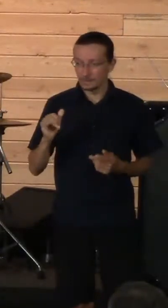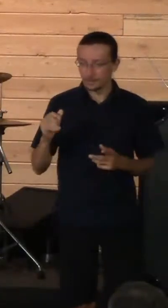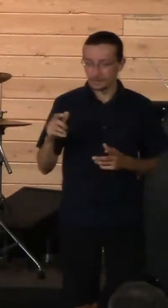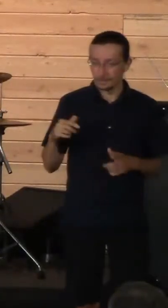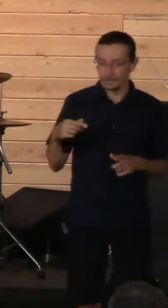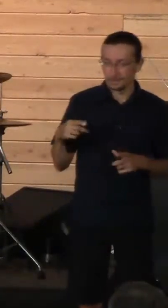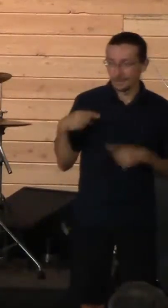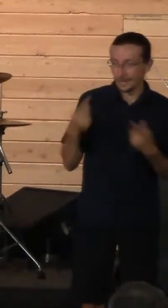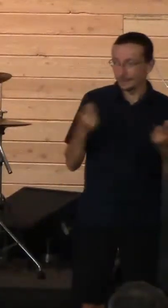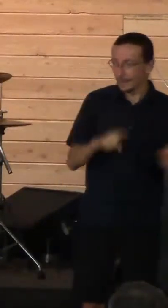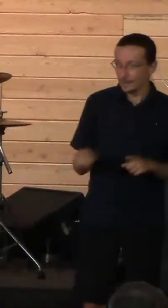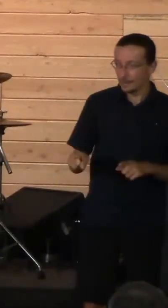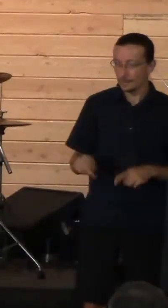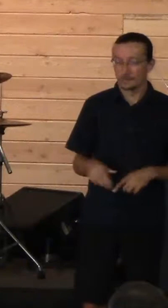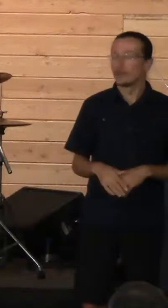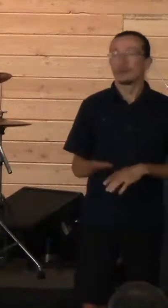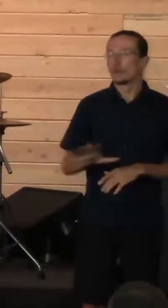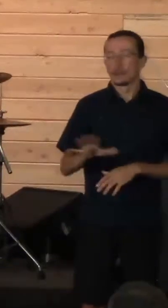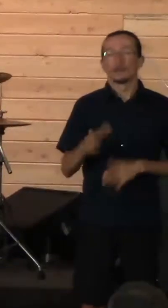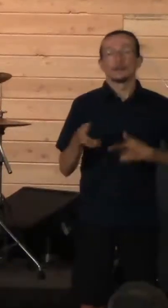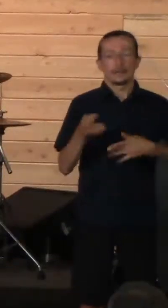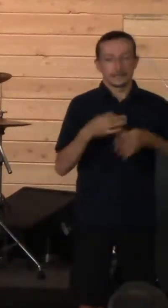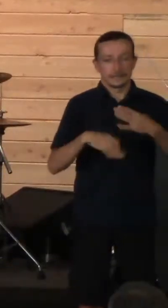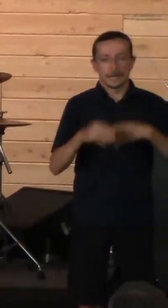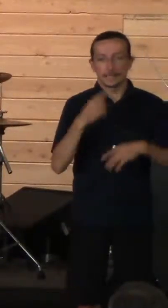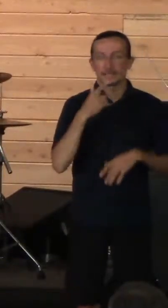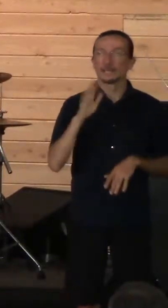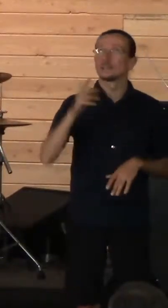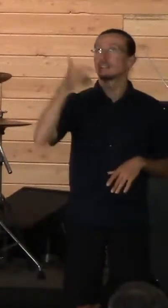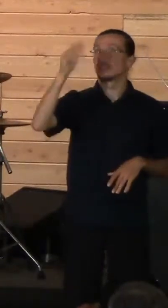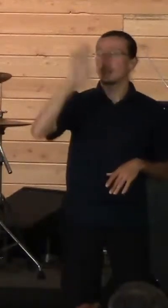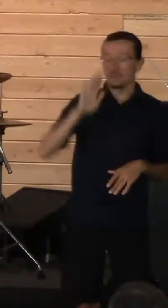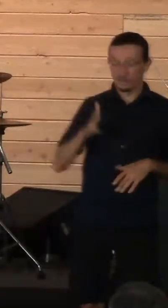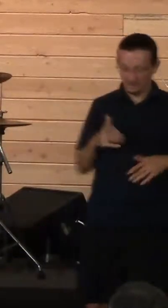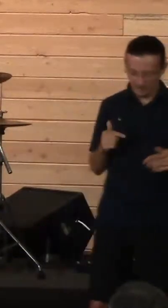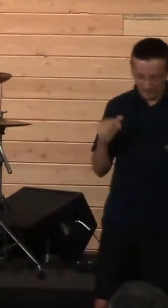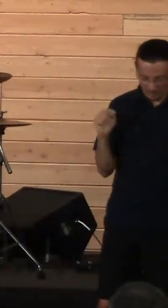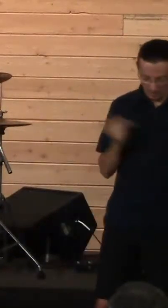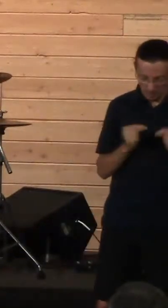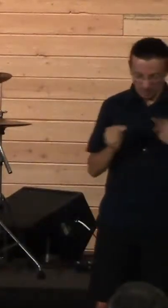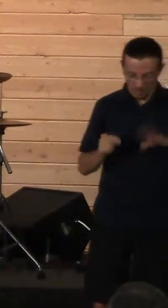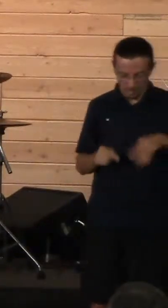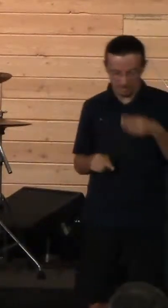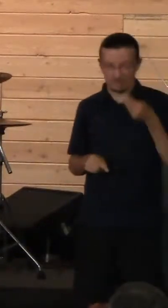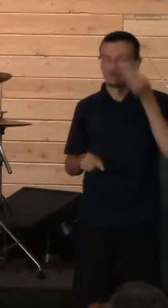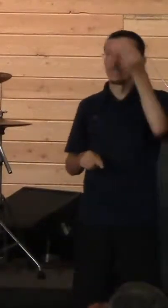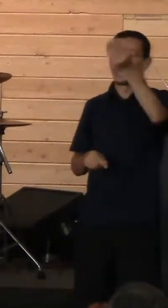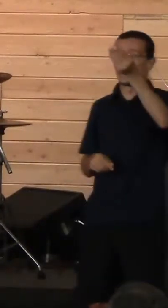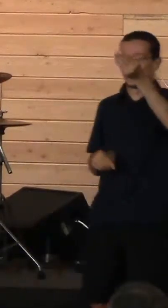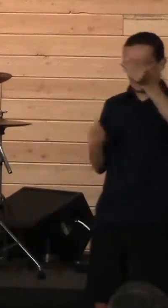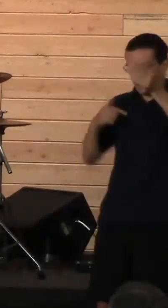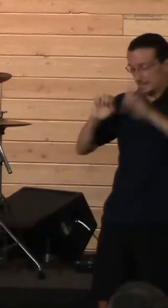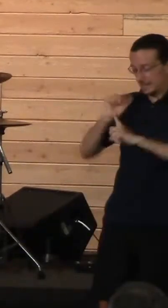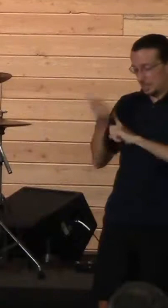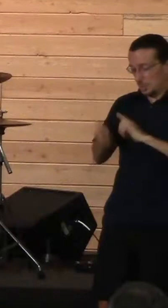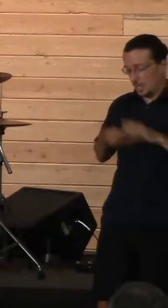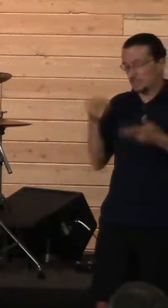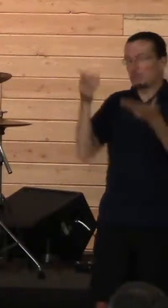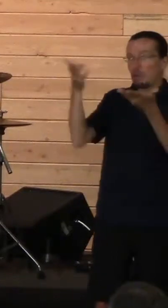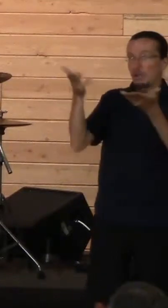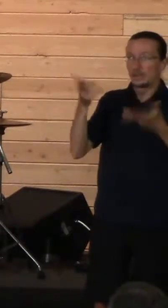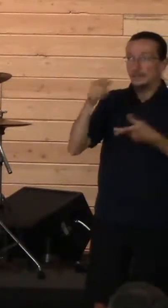God, here's this wound that happened. Here's this situation. It's in my life. I'm pursuing healing.